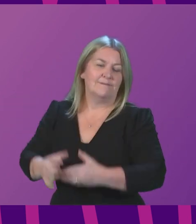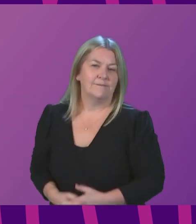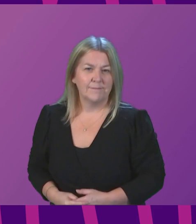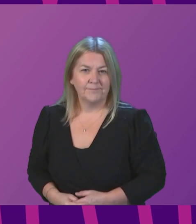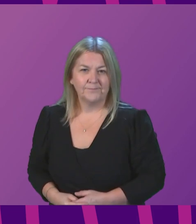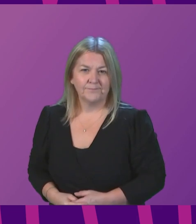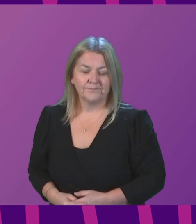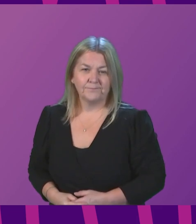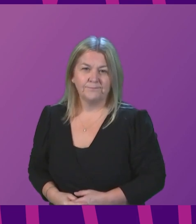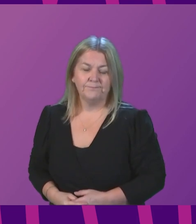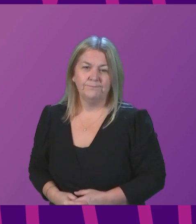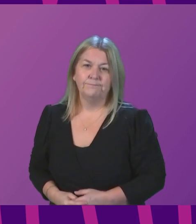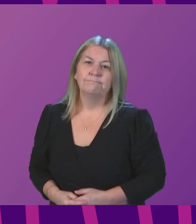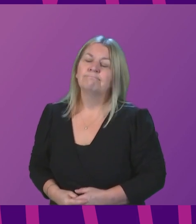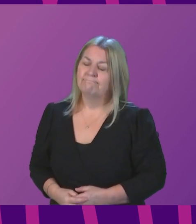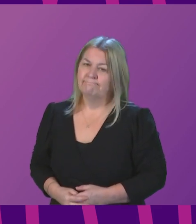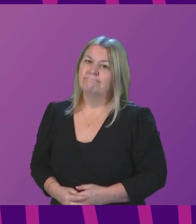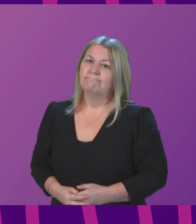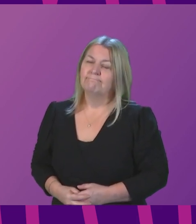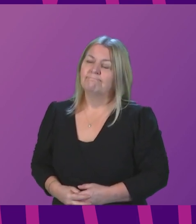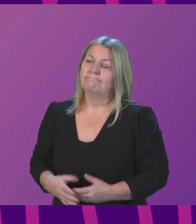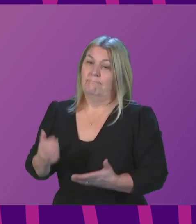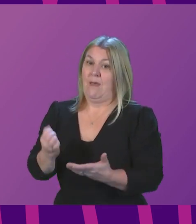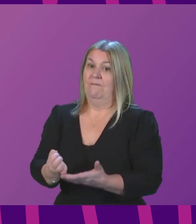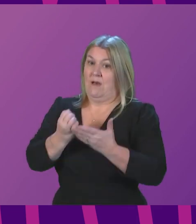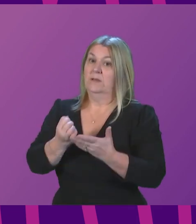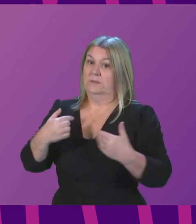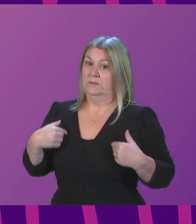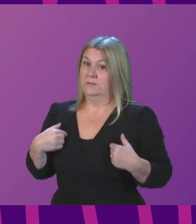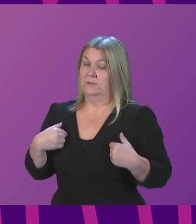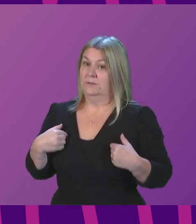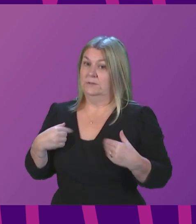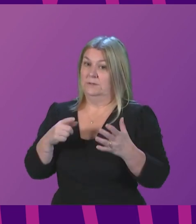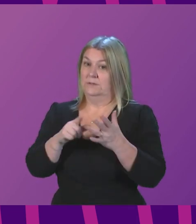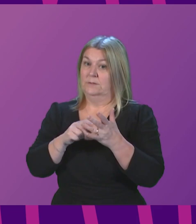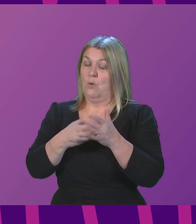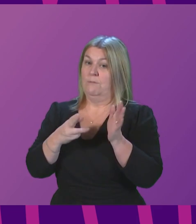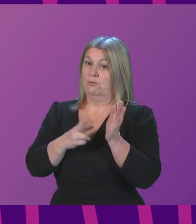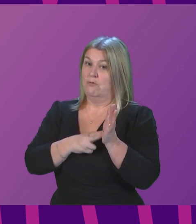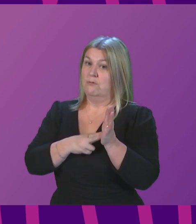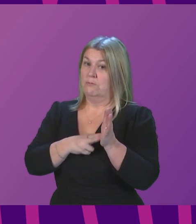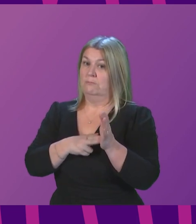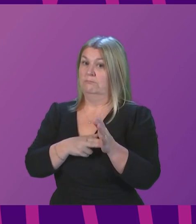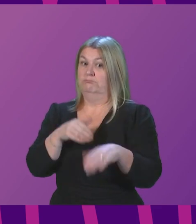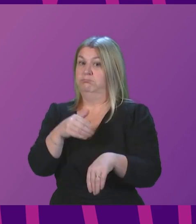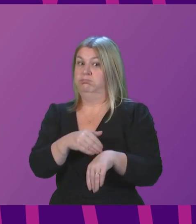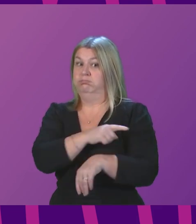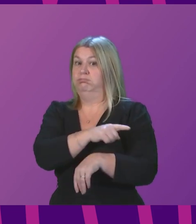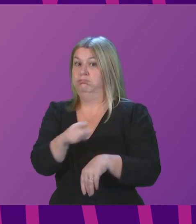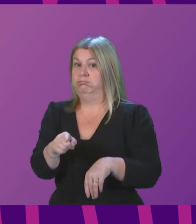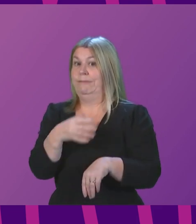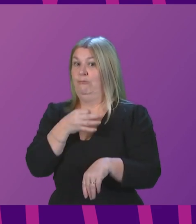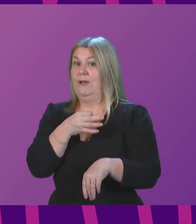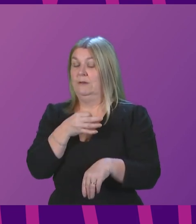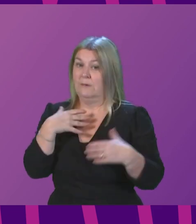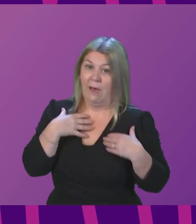Siding Officer, given what I am being advised about the risk Omicron poses to health and the economy, I would not be fulfilling my